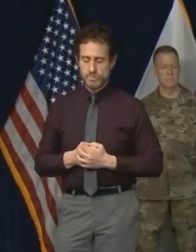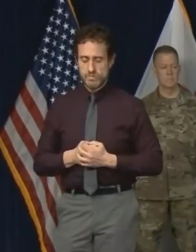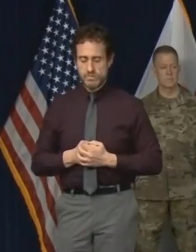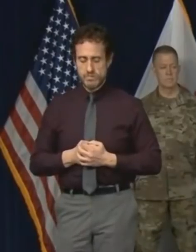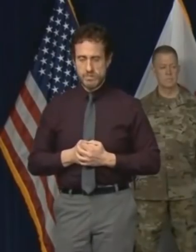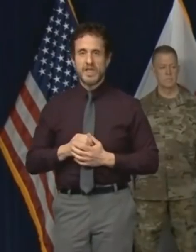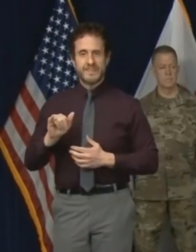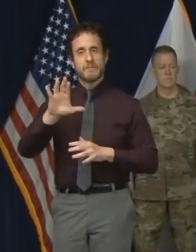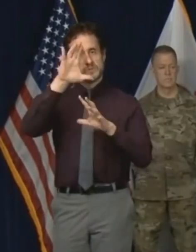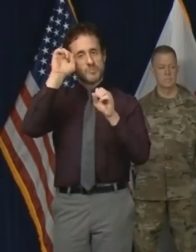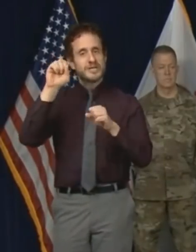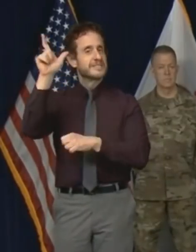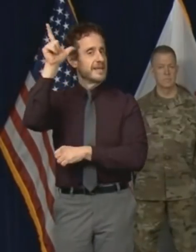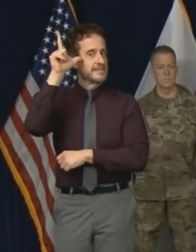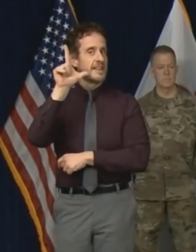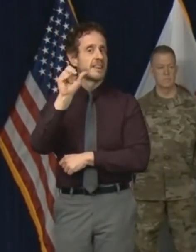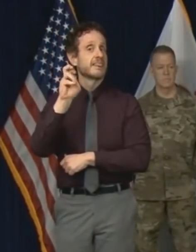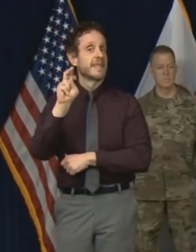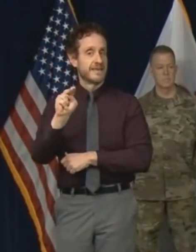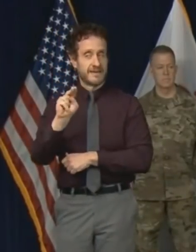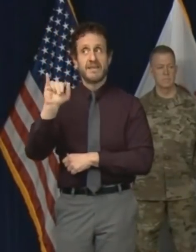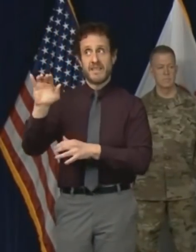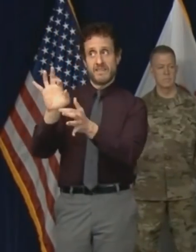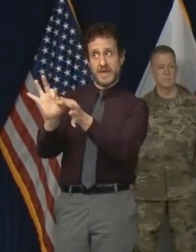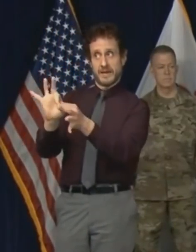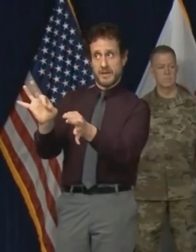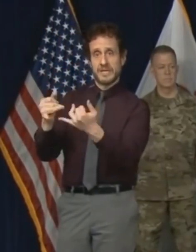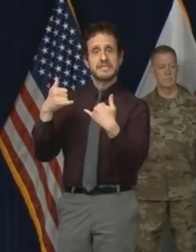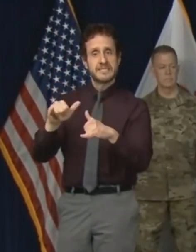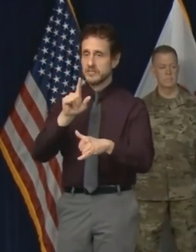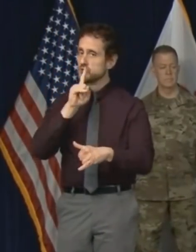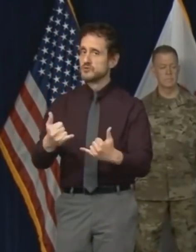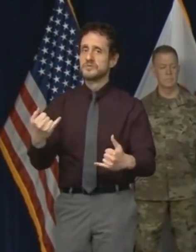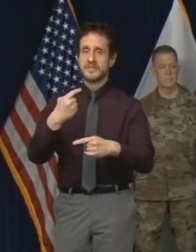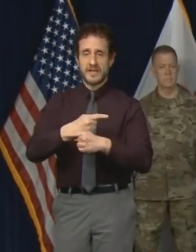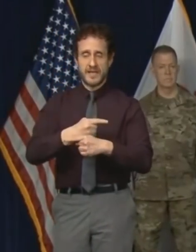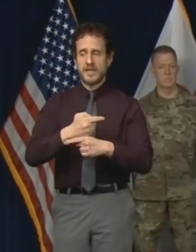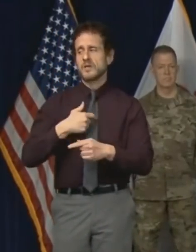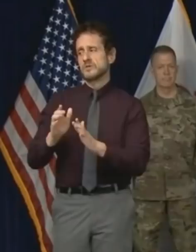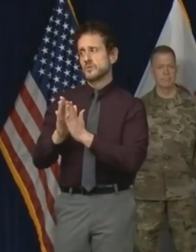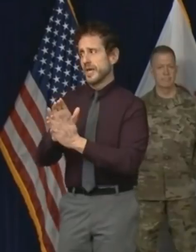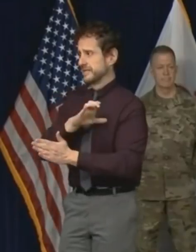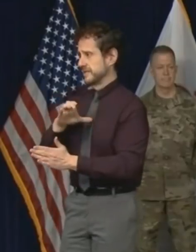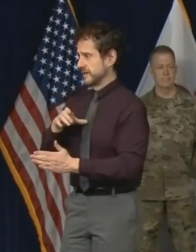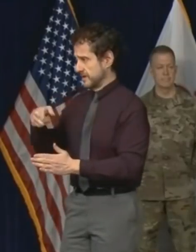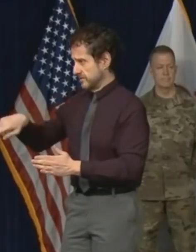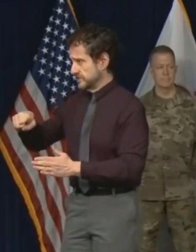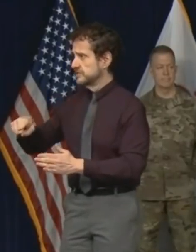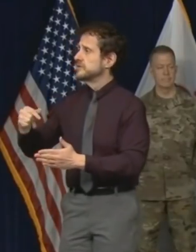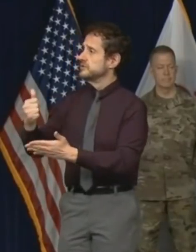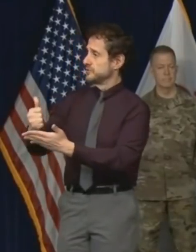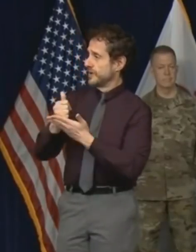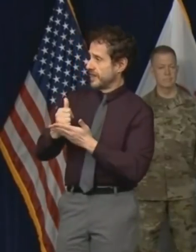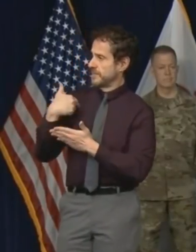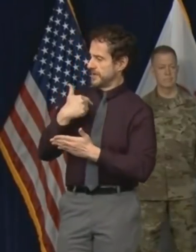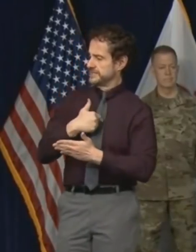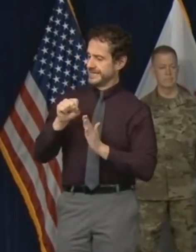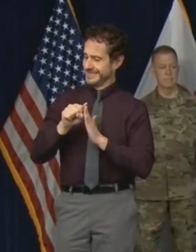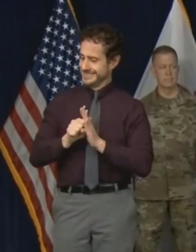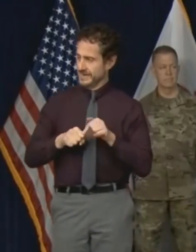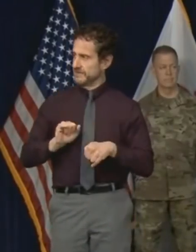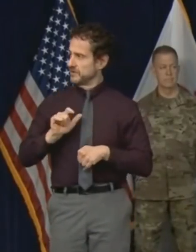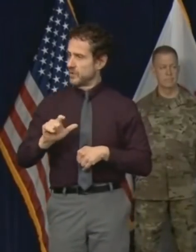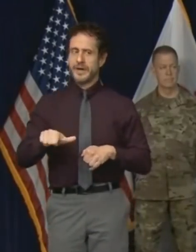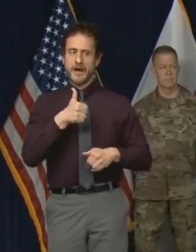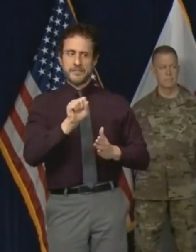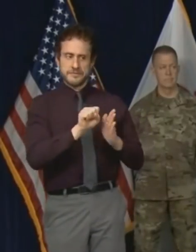President Lincoln's words ring true today so we ask the Congress to do for the states what it alone can do to get us